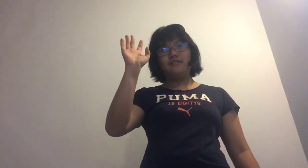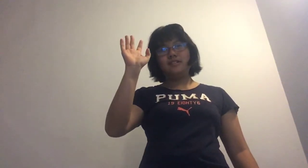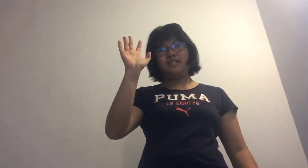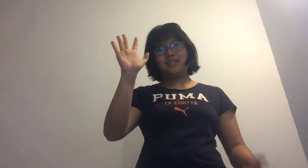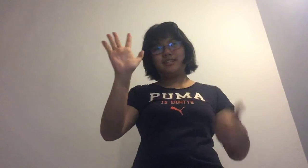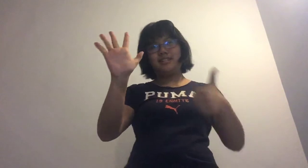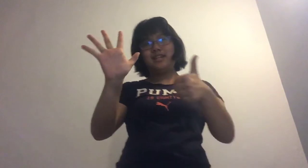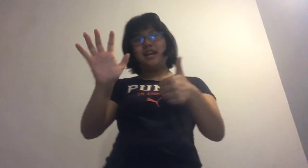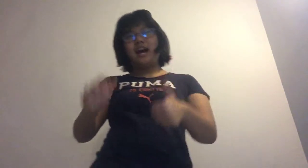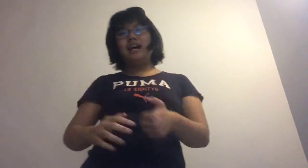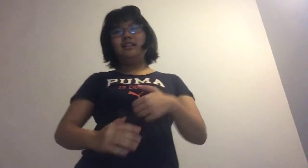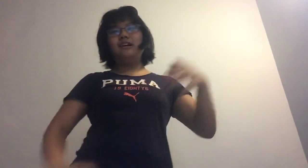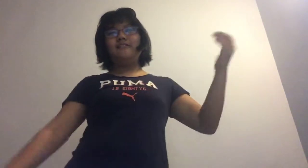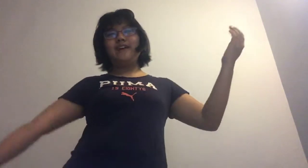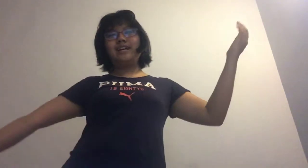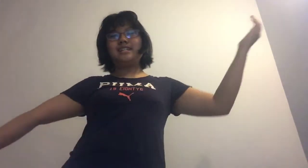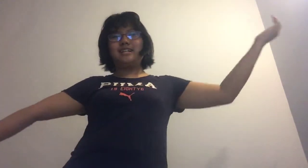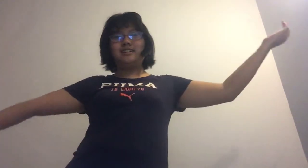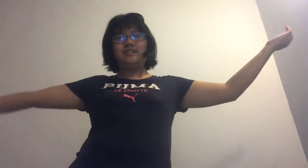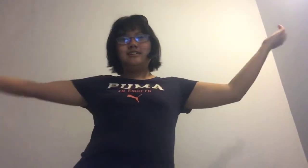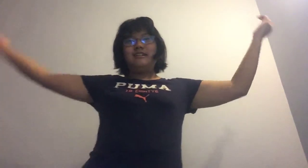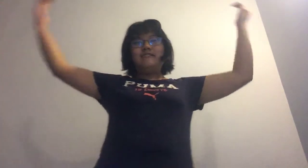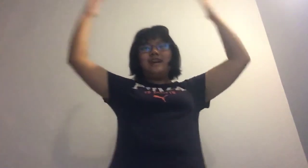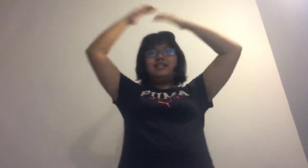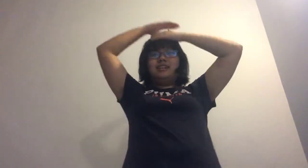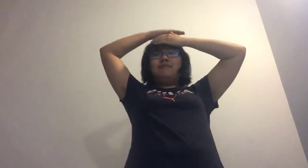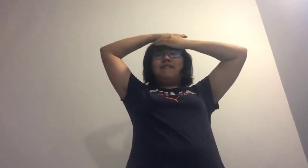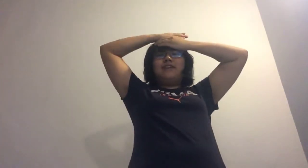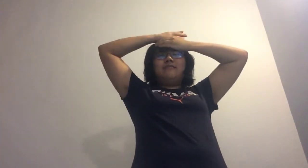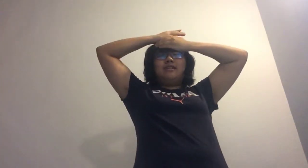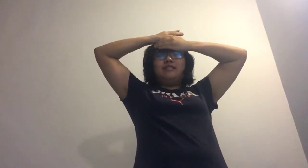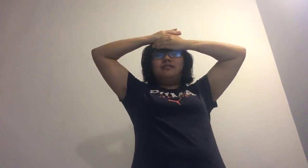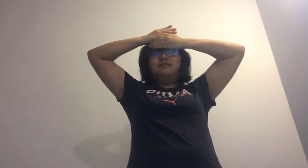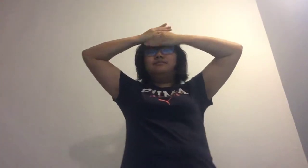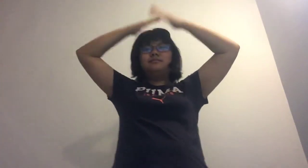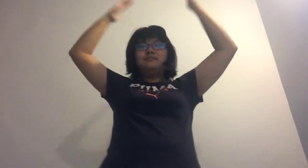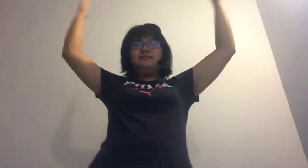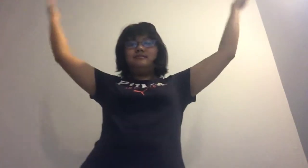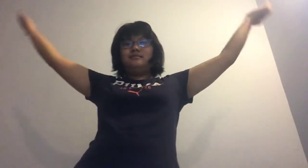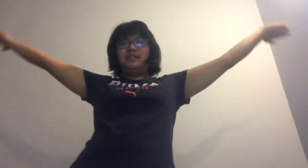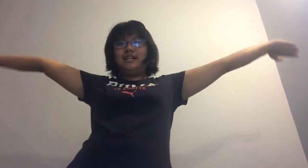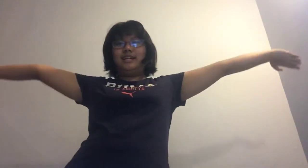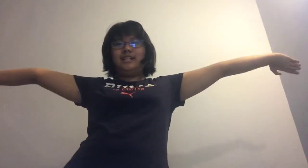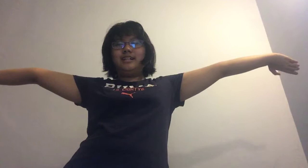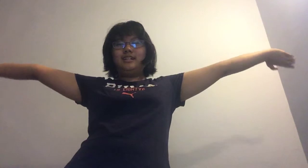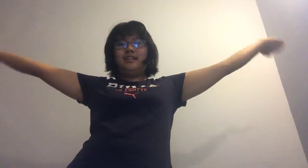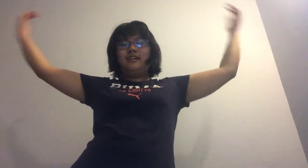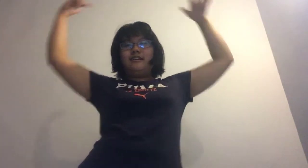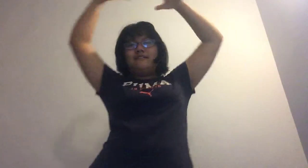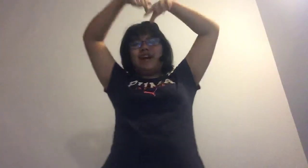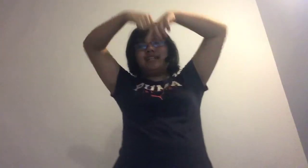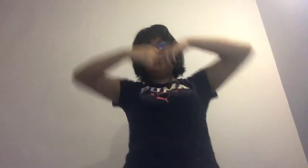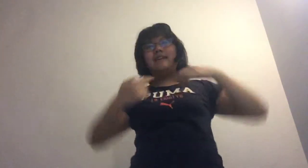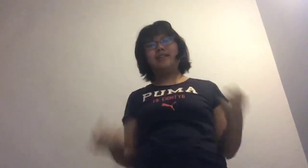six. I love fashion. Fashion is my favorite. And fact seven.